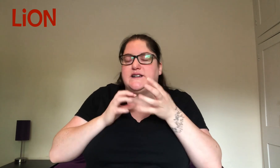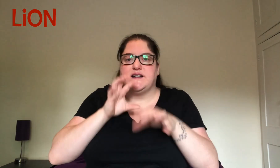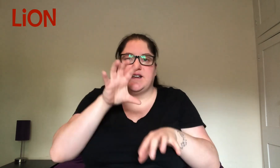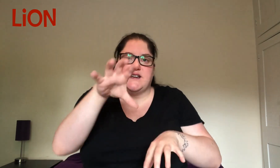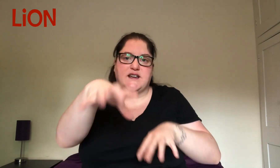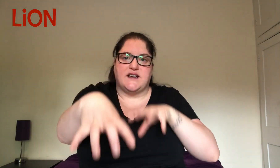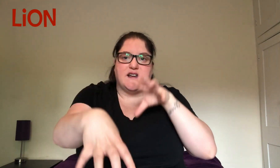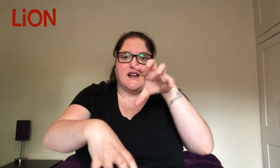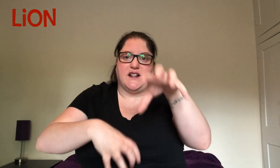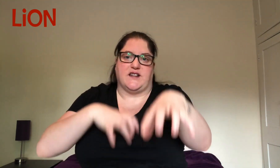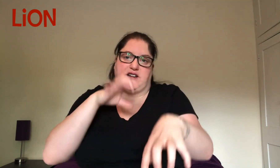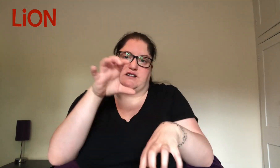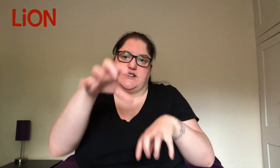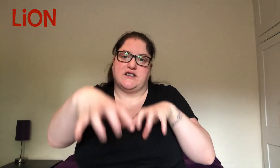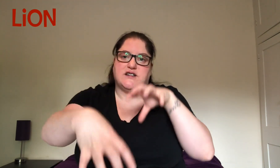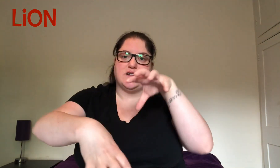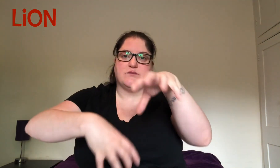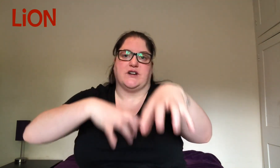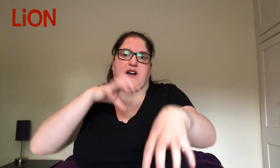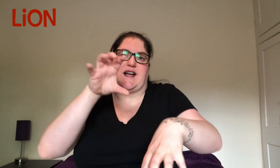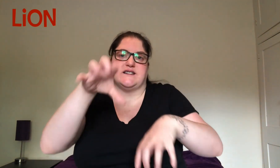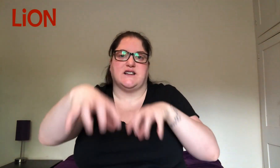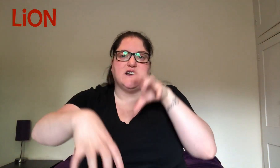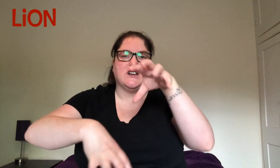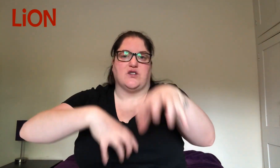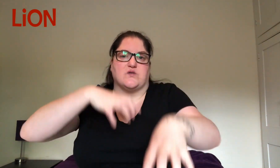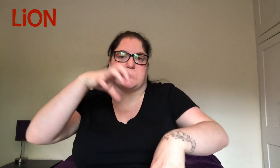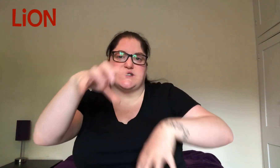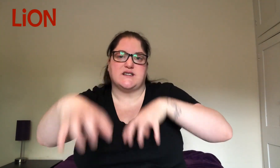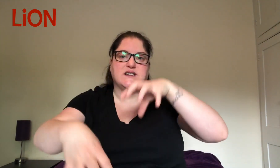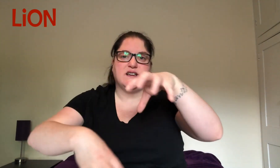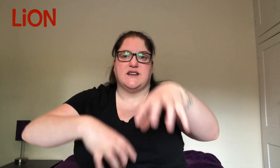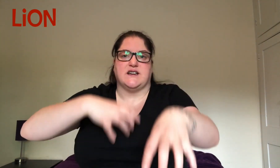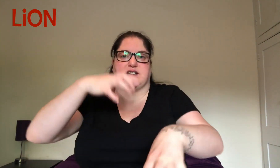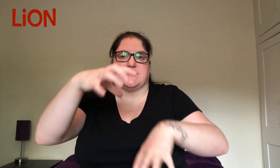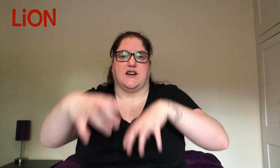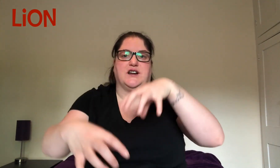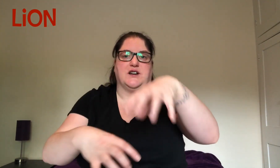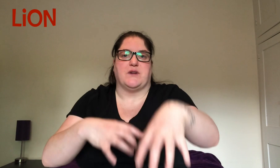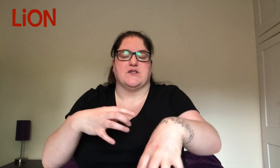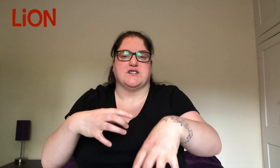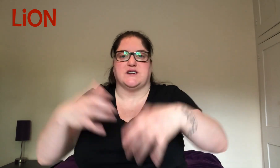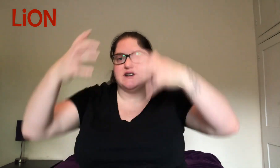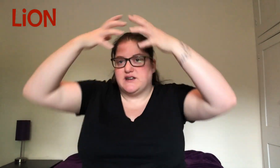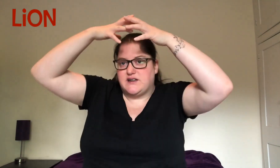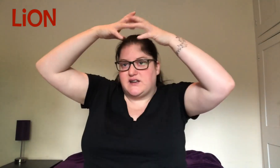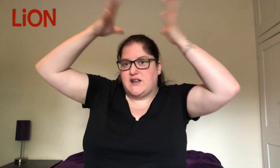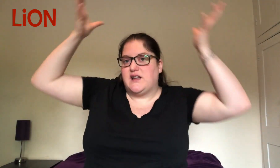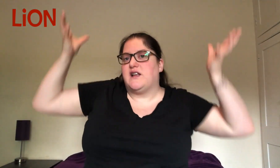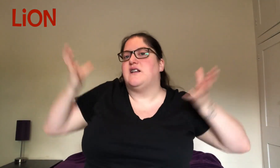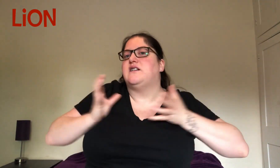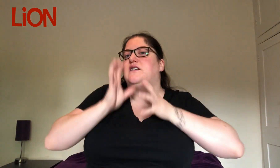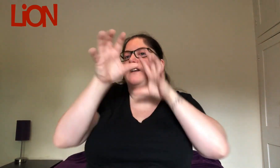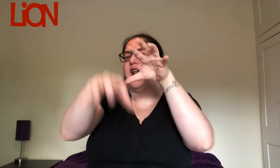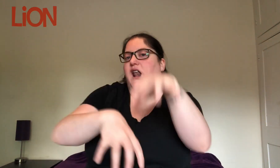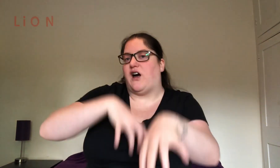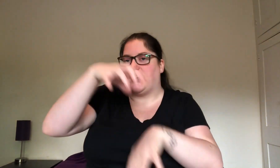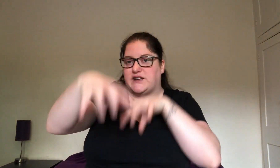and then bring your hands like claws in a circular motion. Lion.